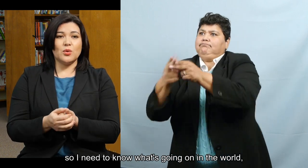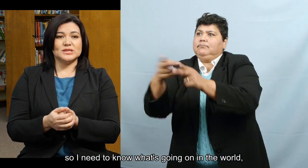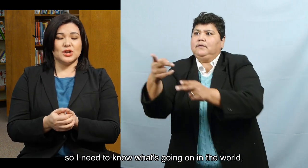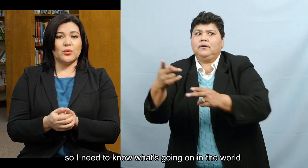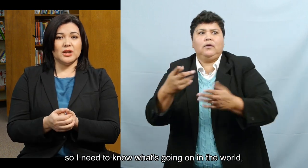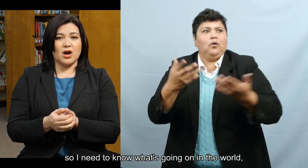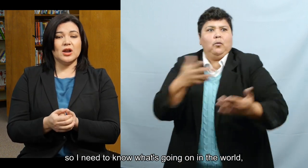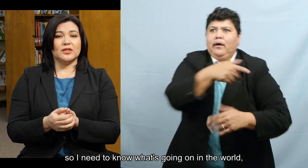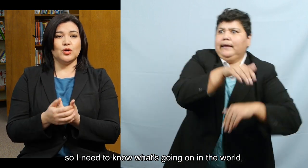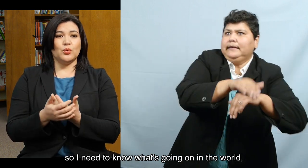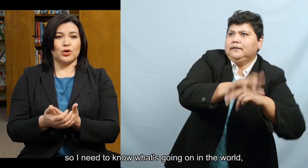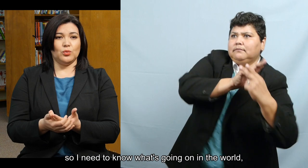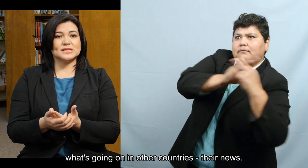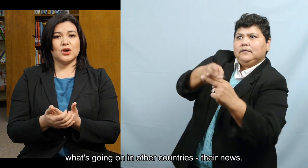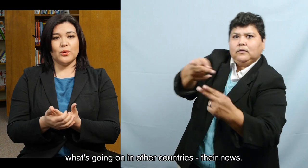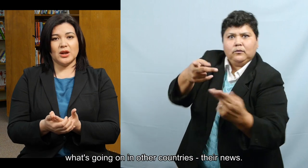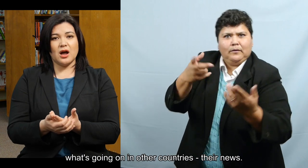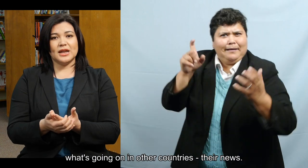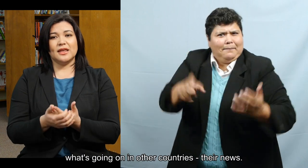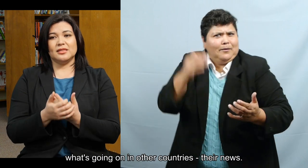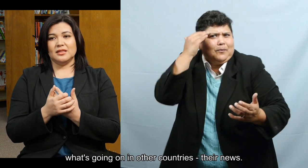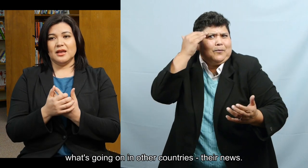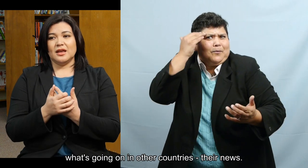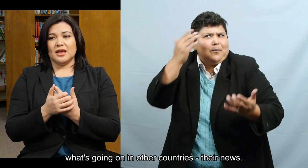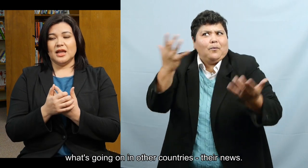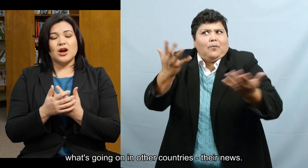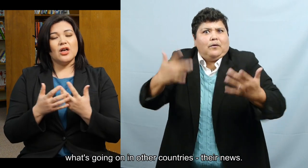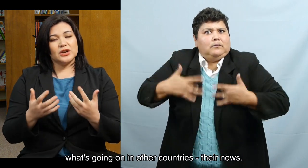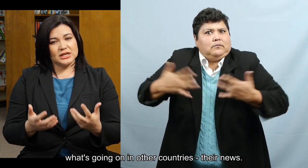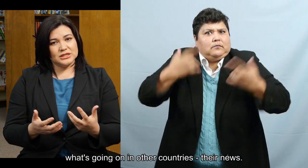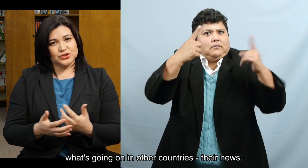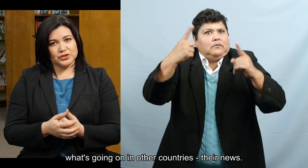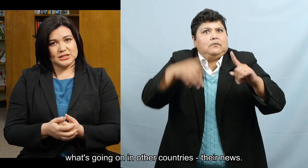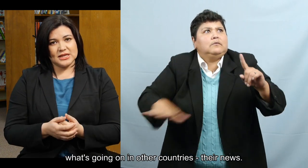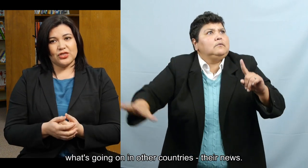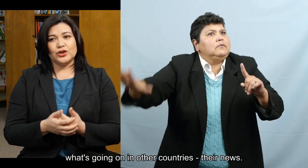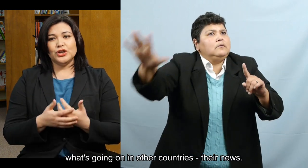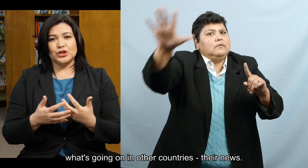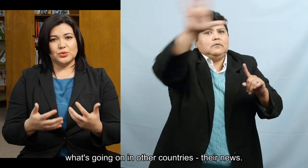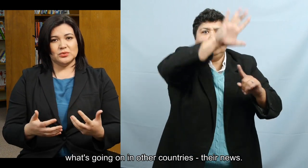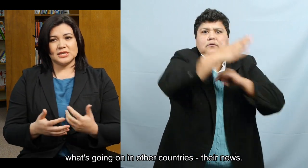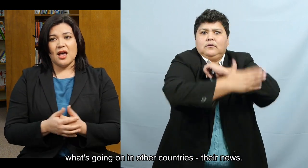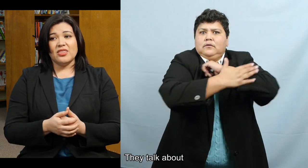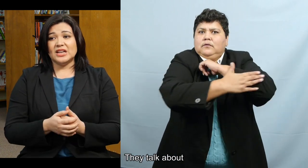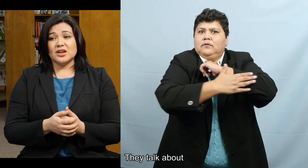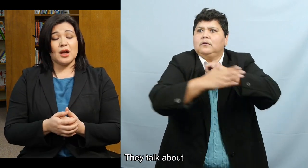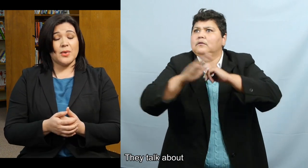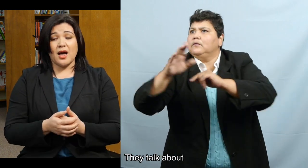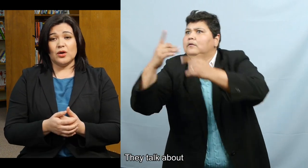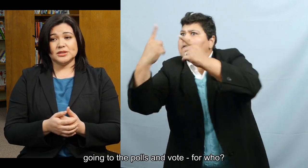need to know what's going on in the world. What's going on in other countries. Their news. They talk about